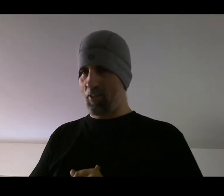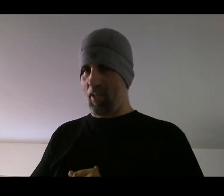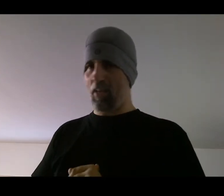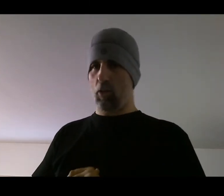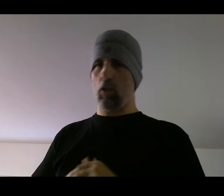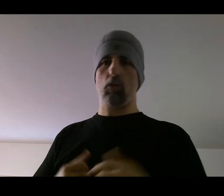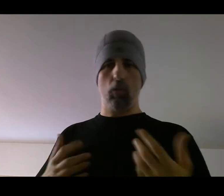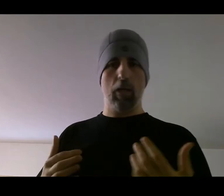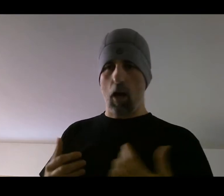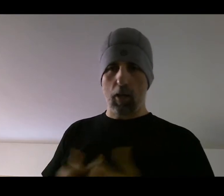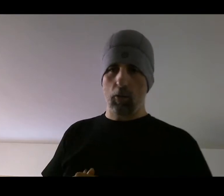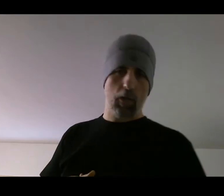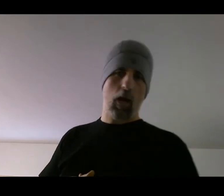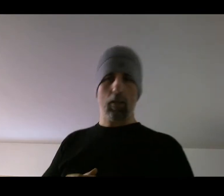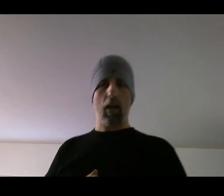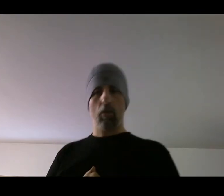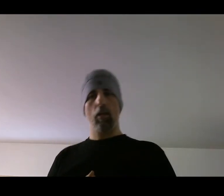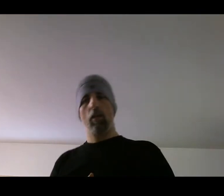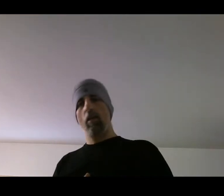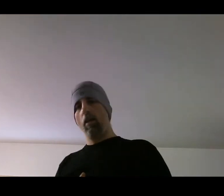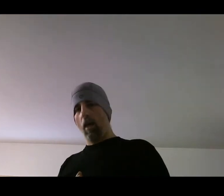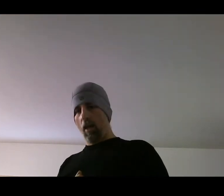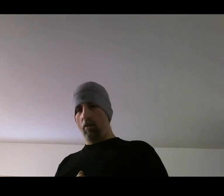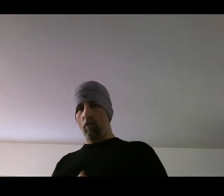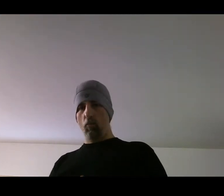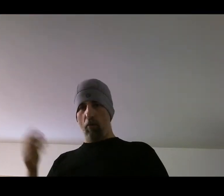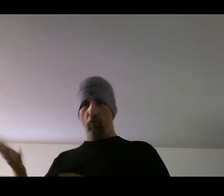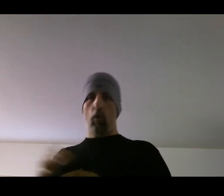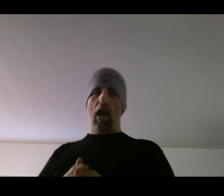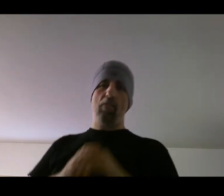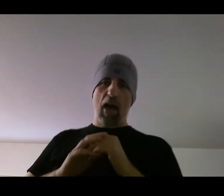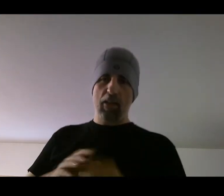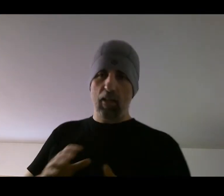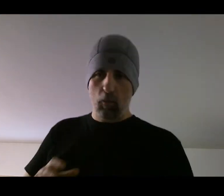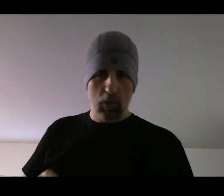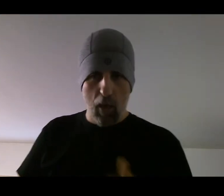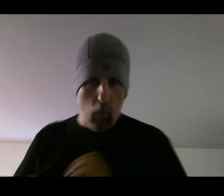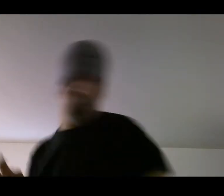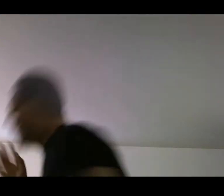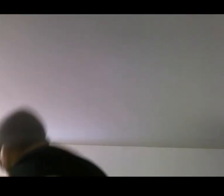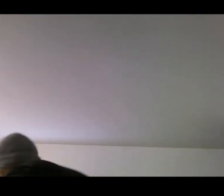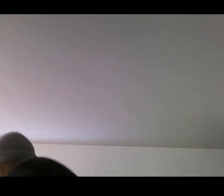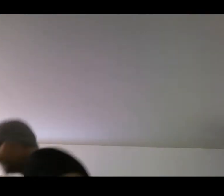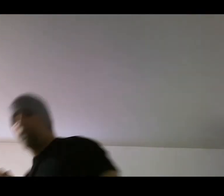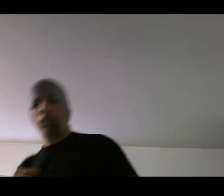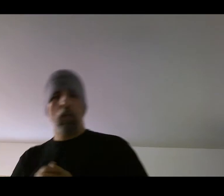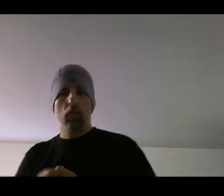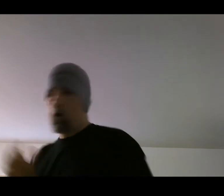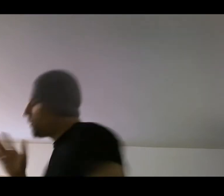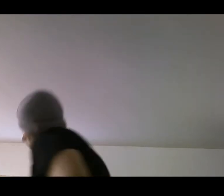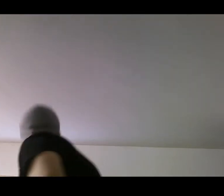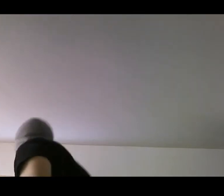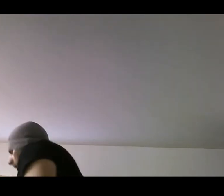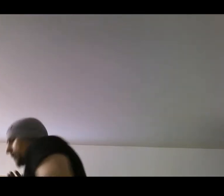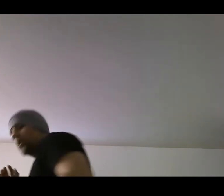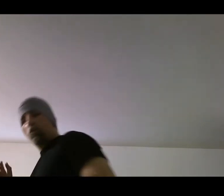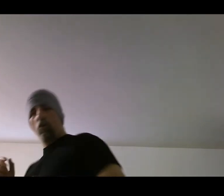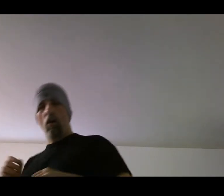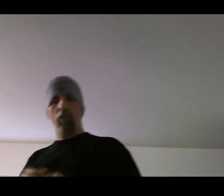state or close to a knockout or knockdown. And round four had that. And it was that one where they would go get punched and turn off to